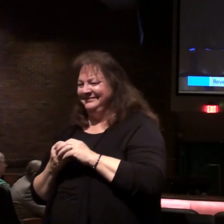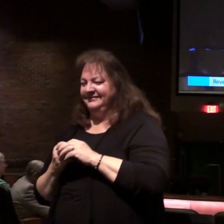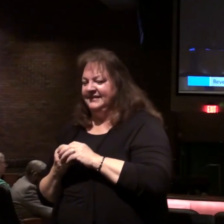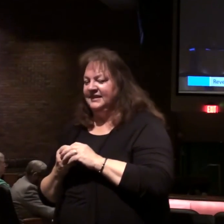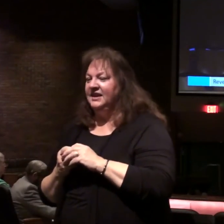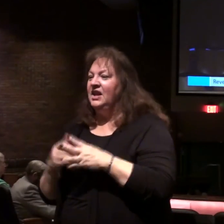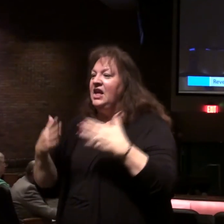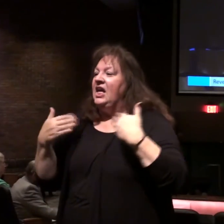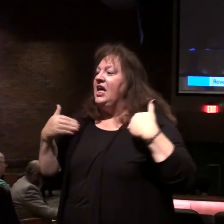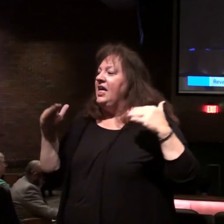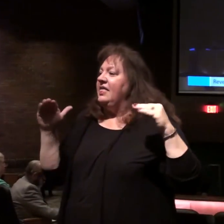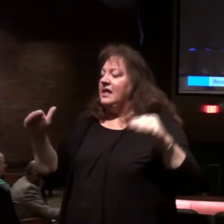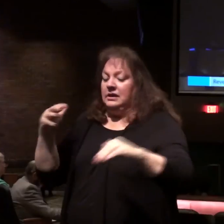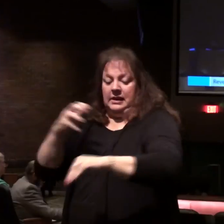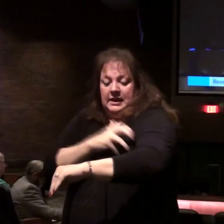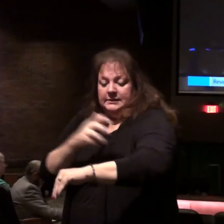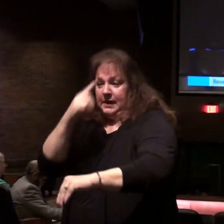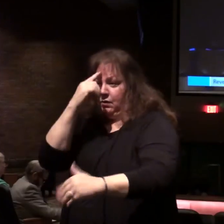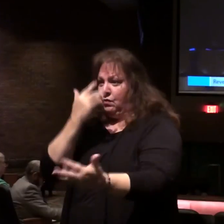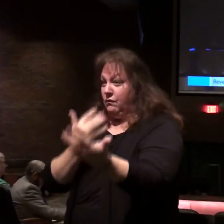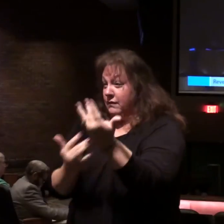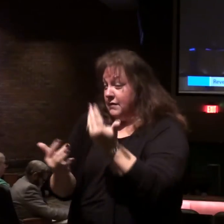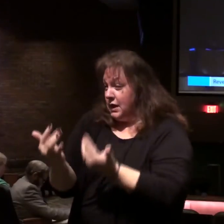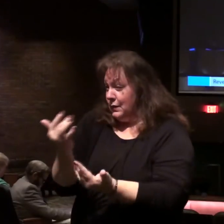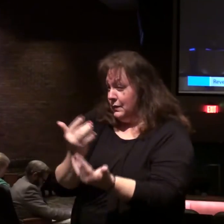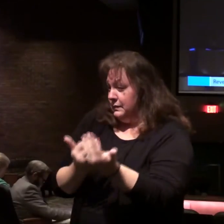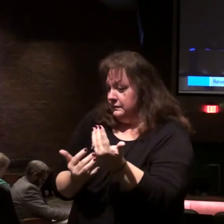The angel who has power over fire.